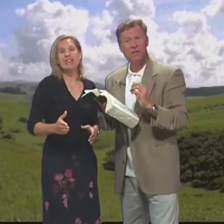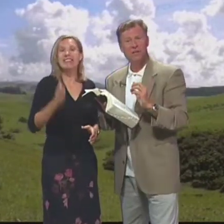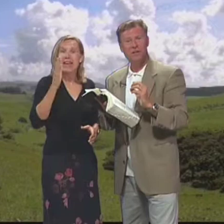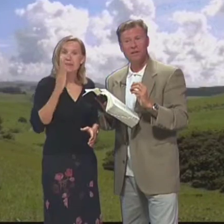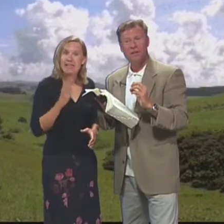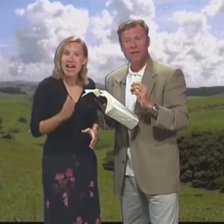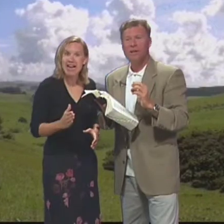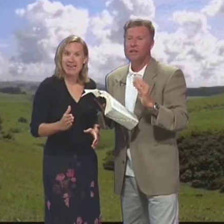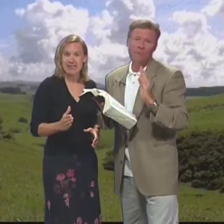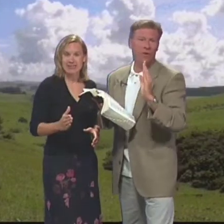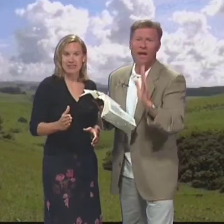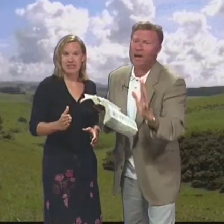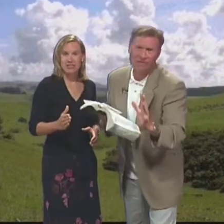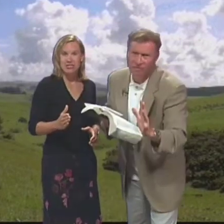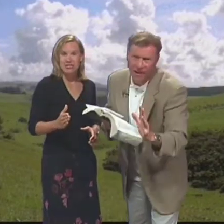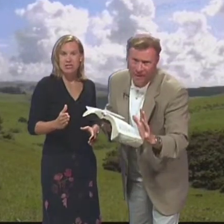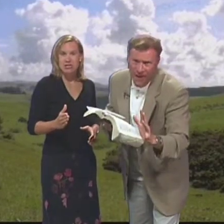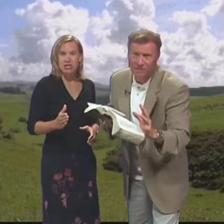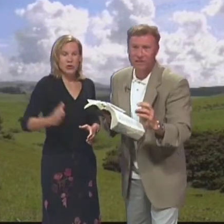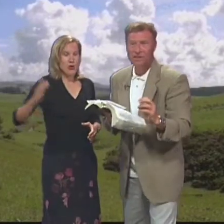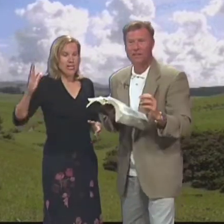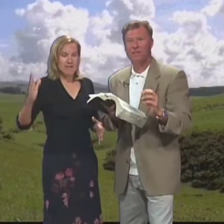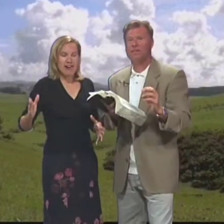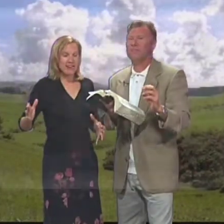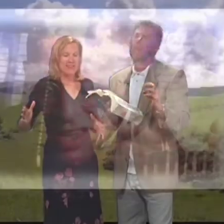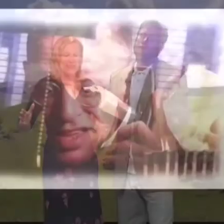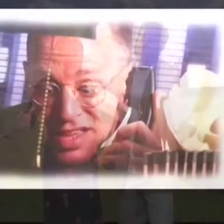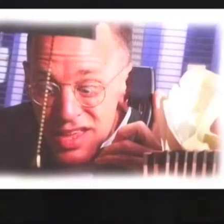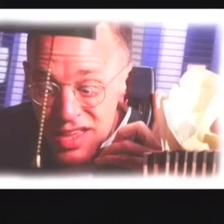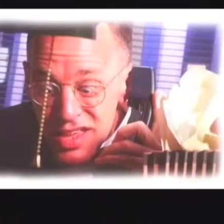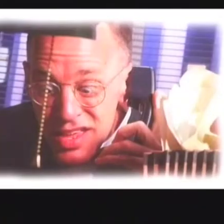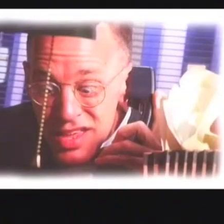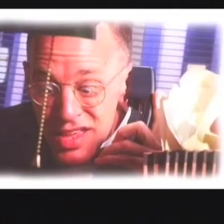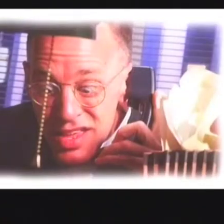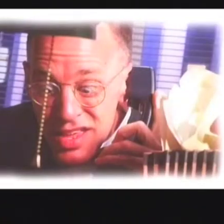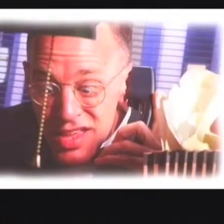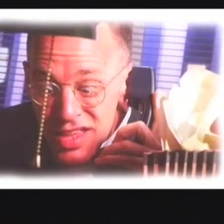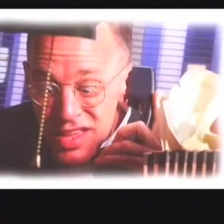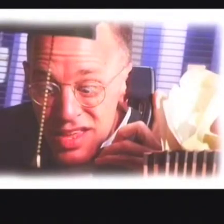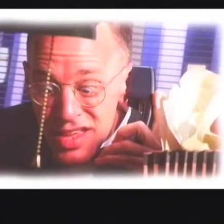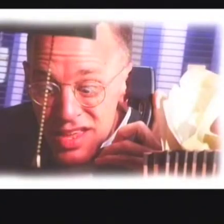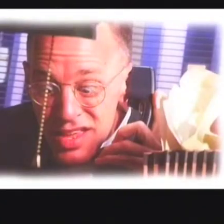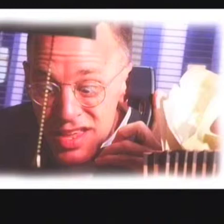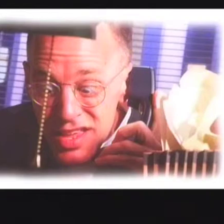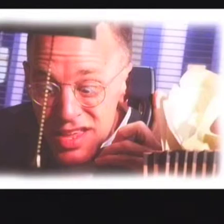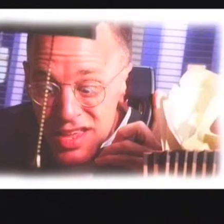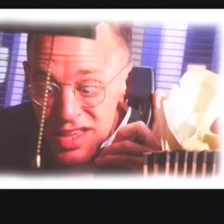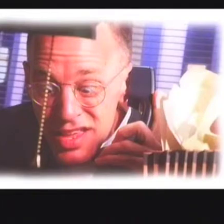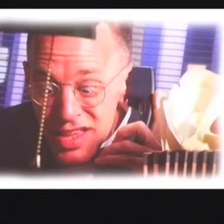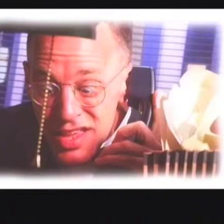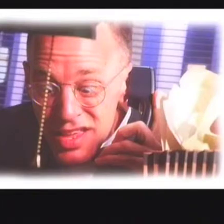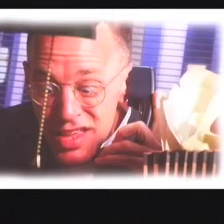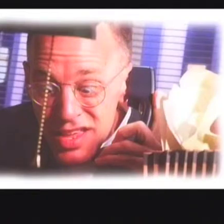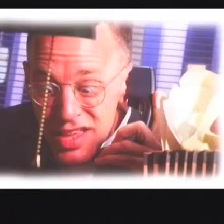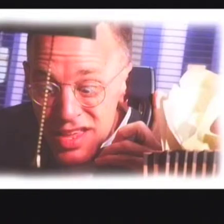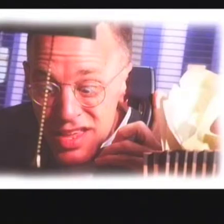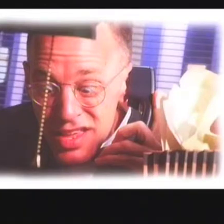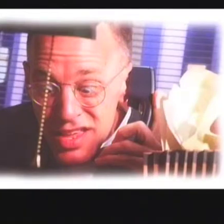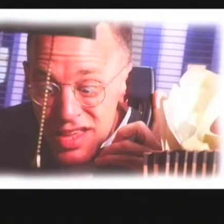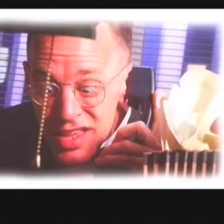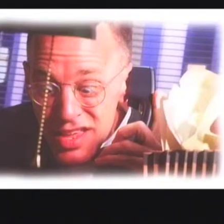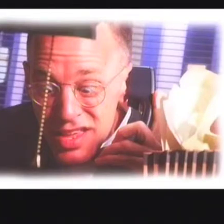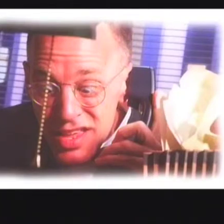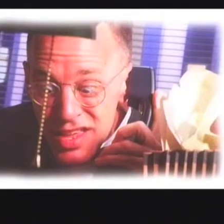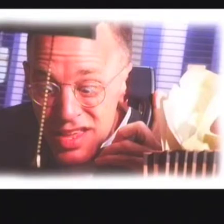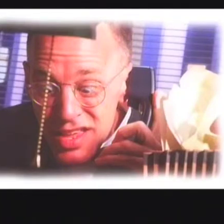finish Y terminar Not burn out After five days No quemarte No desintegrarte Después de cinco días O cinco pasos You know Look I mean There's someone